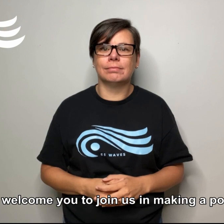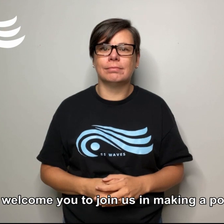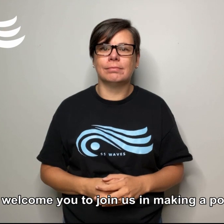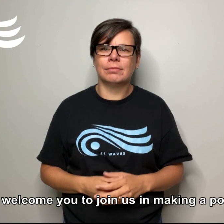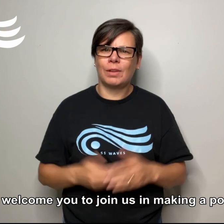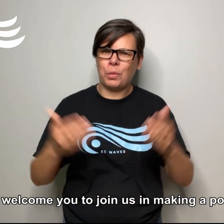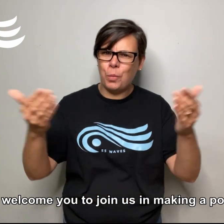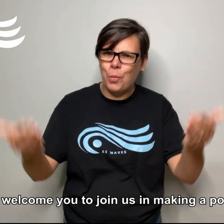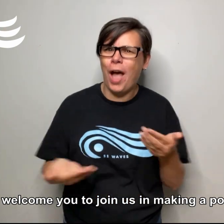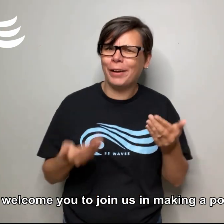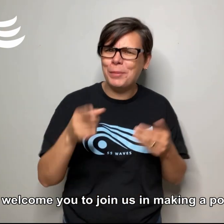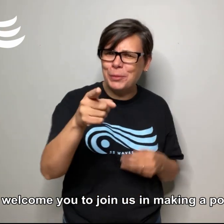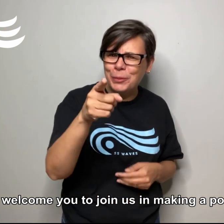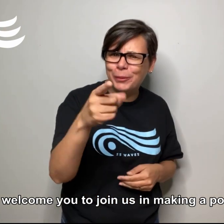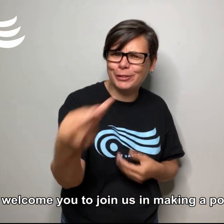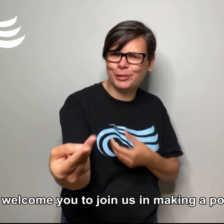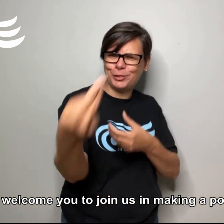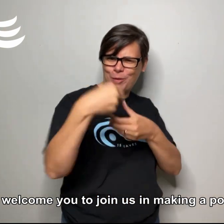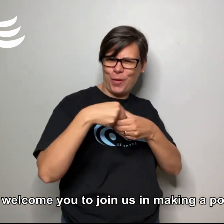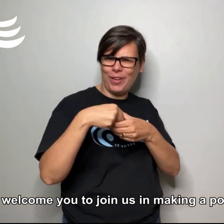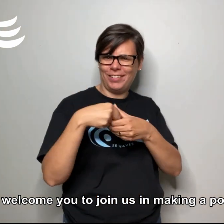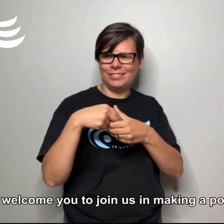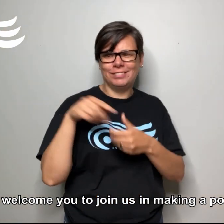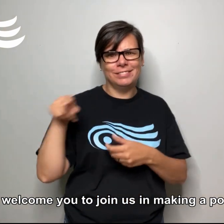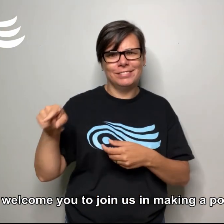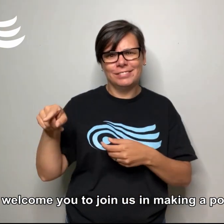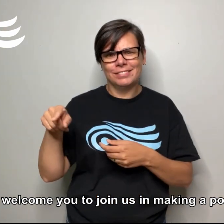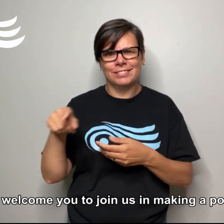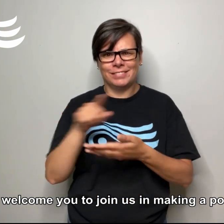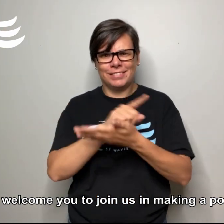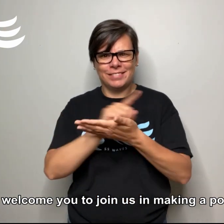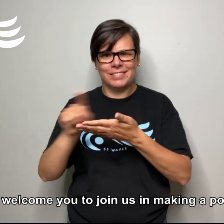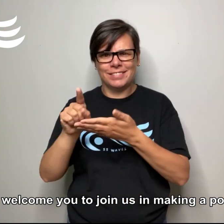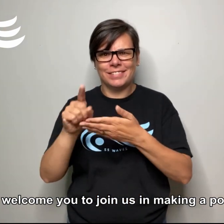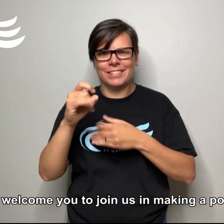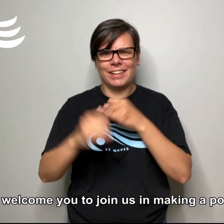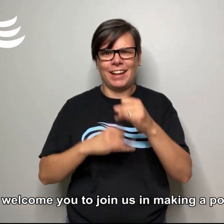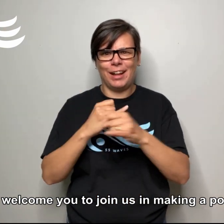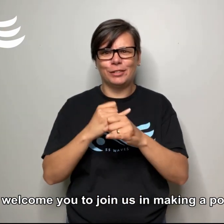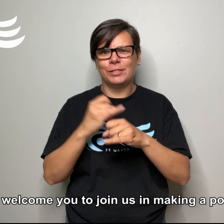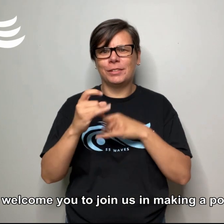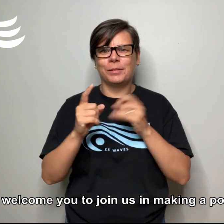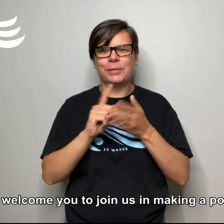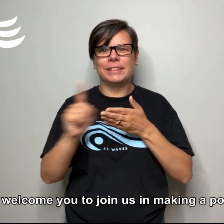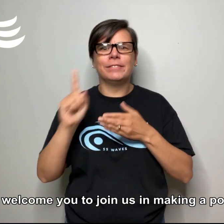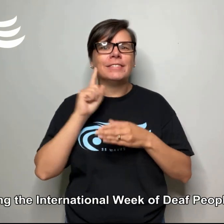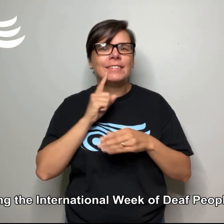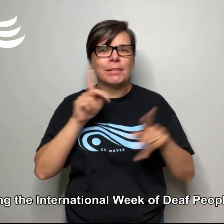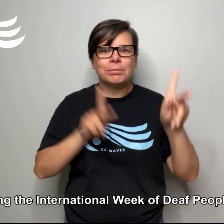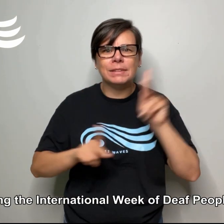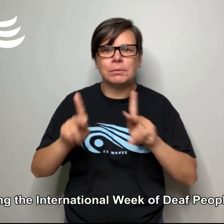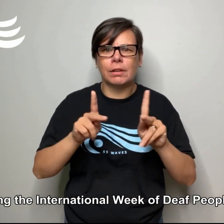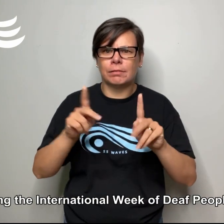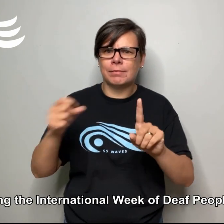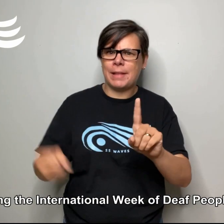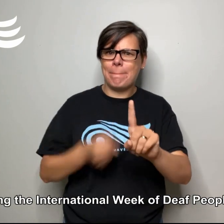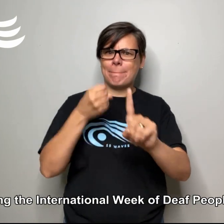We welcome you to join us in making a positive impact during the International Week of Deaf